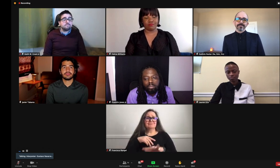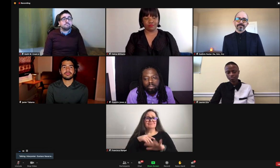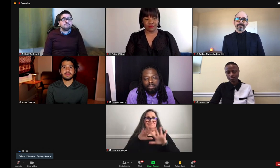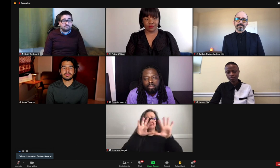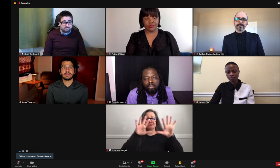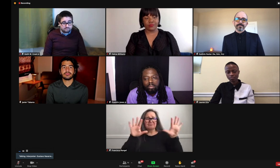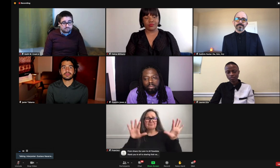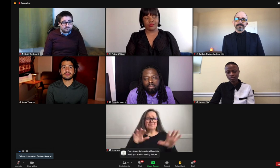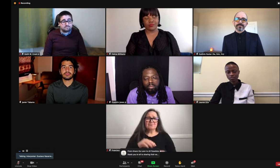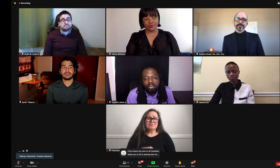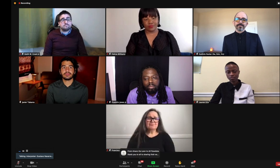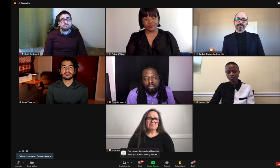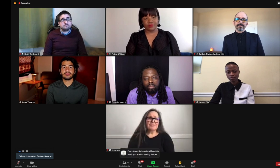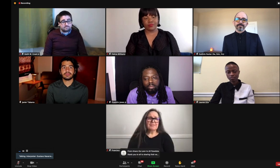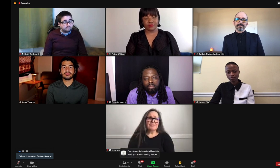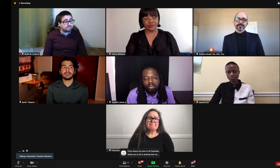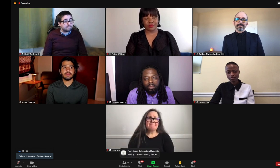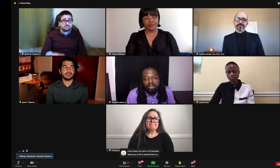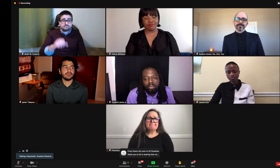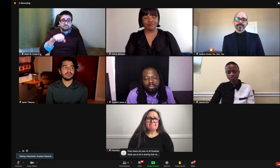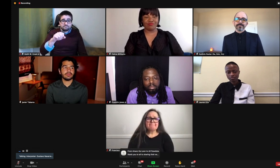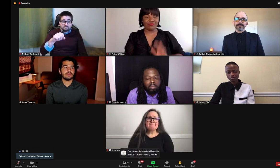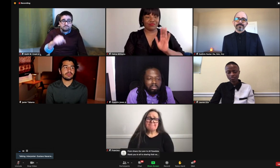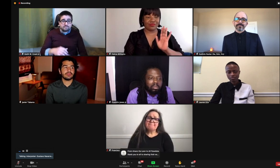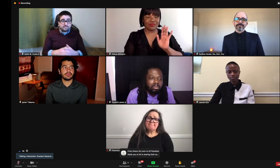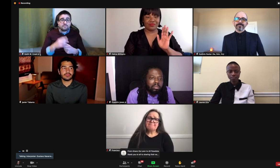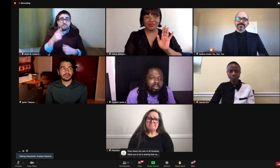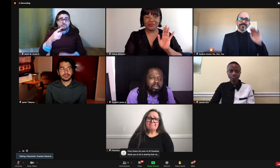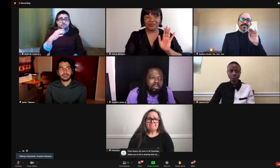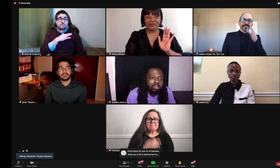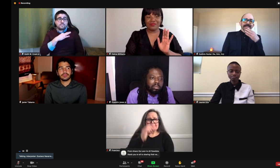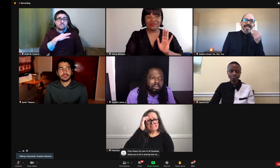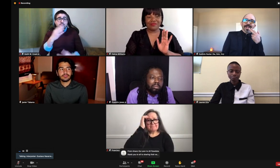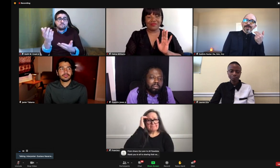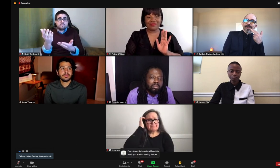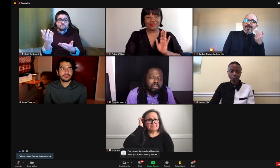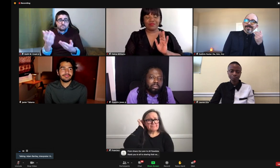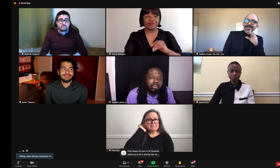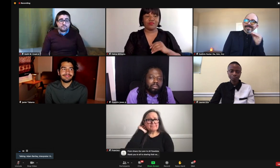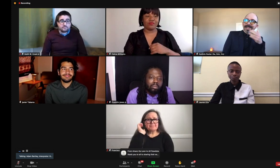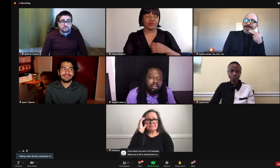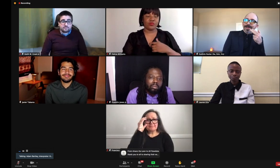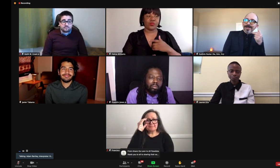also being able to do some outreach to the suburb. Felicia?